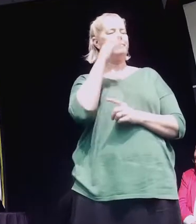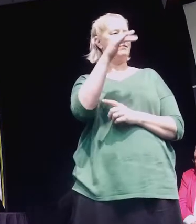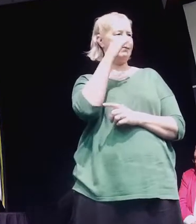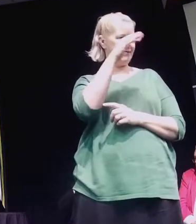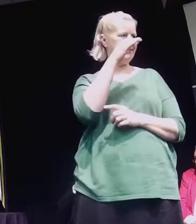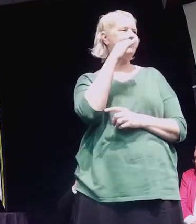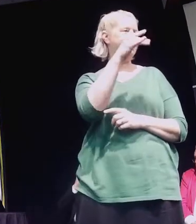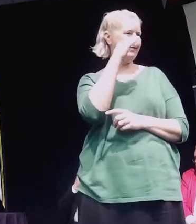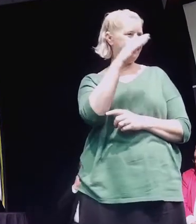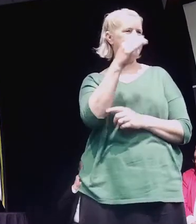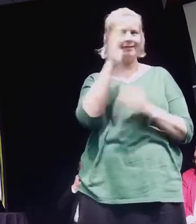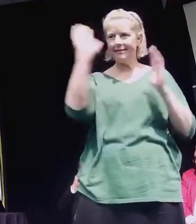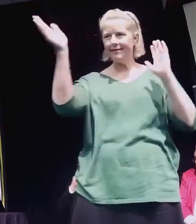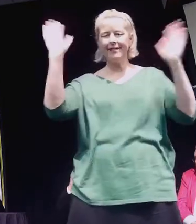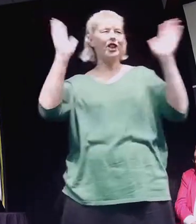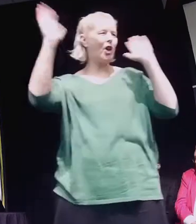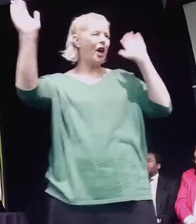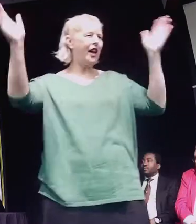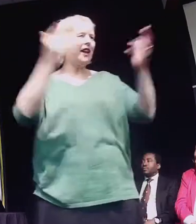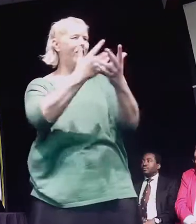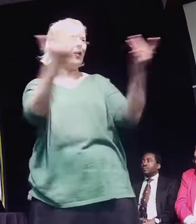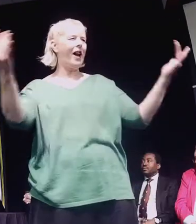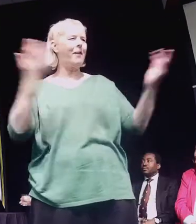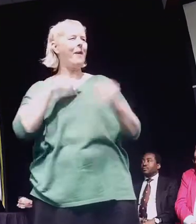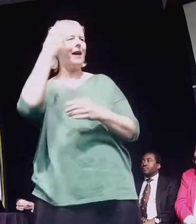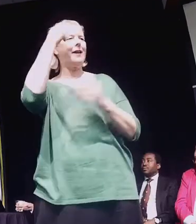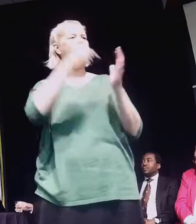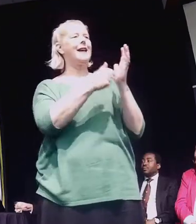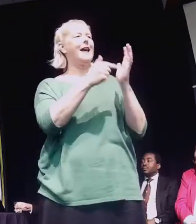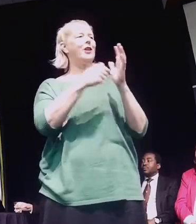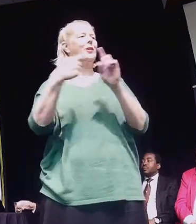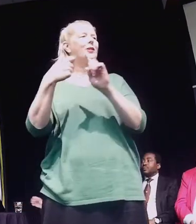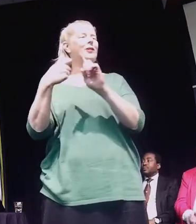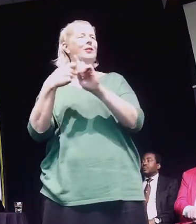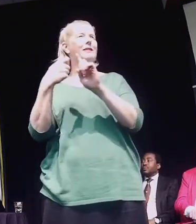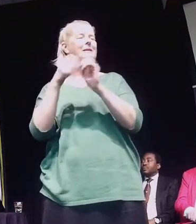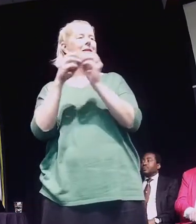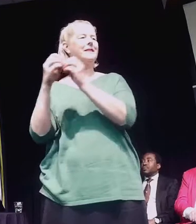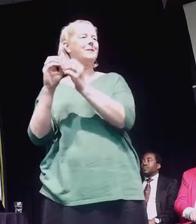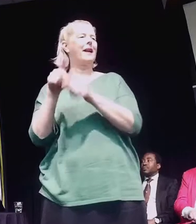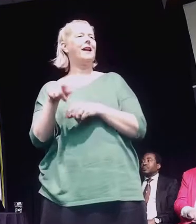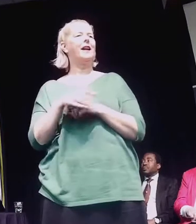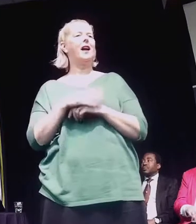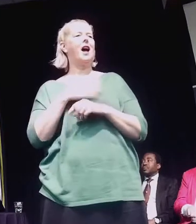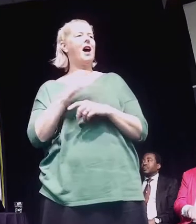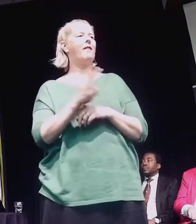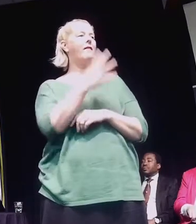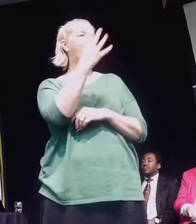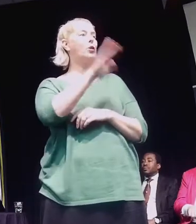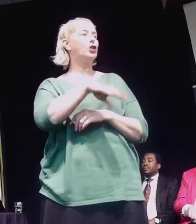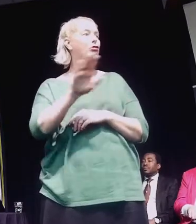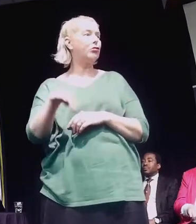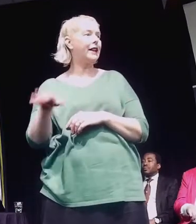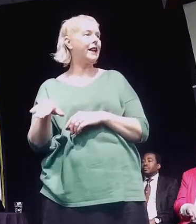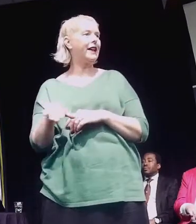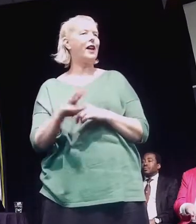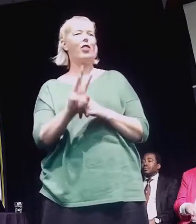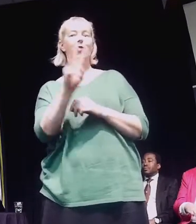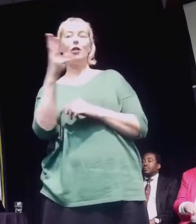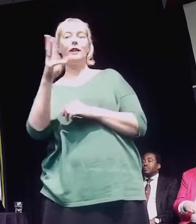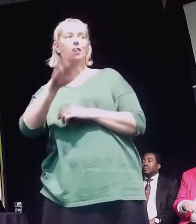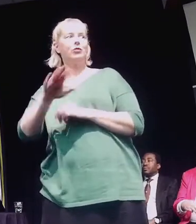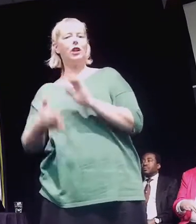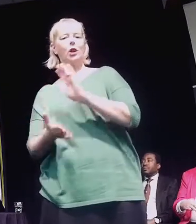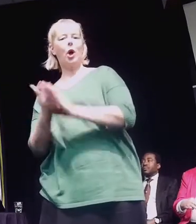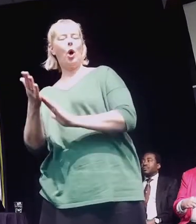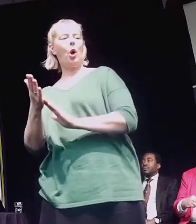tēnā koutou kato. Kia ora everyone, my name is Te anau tū i ono. A little bit about myself. I'm married with four children. Three of my children go to one of the local kura kaupapa over